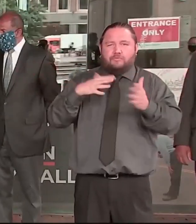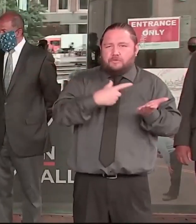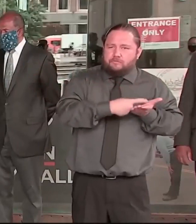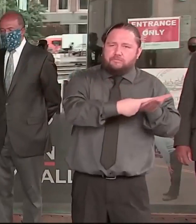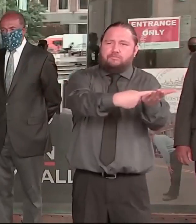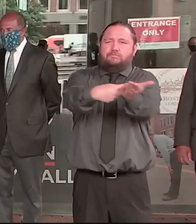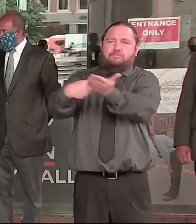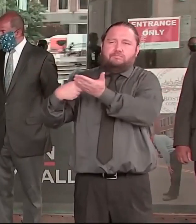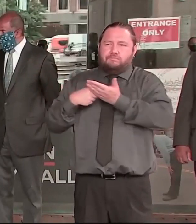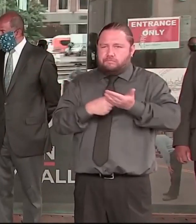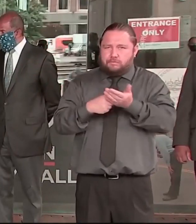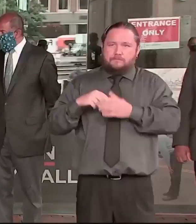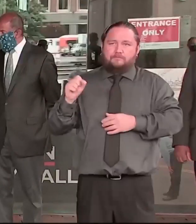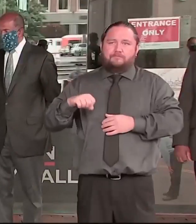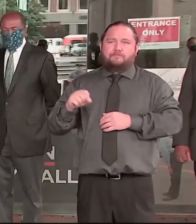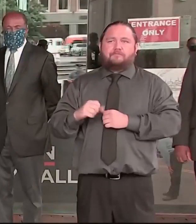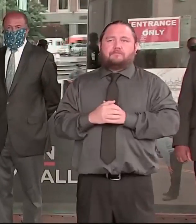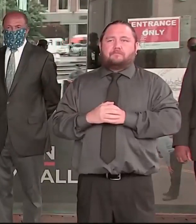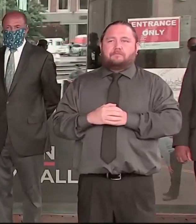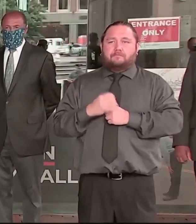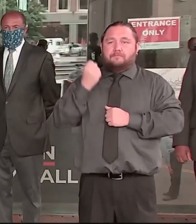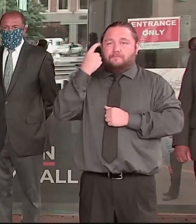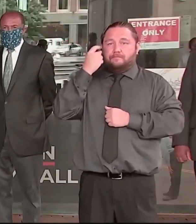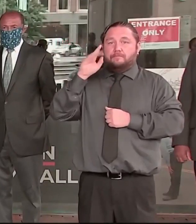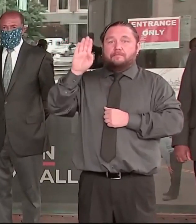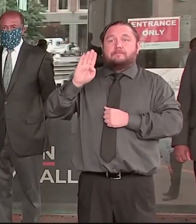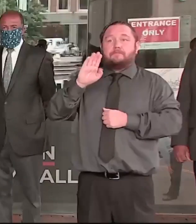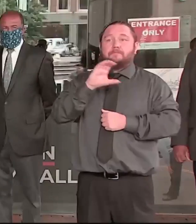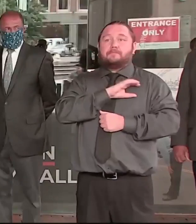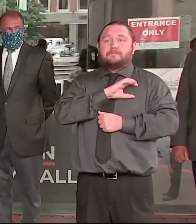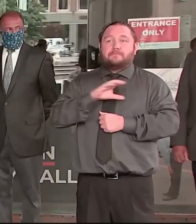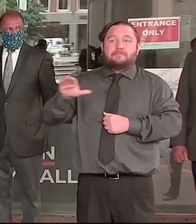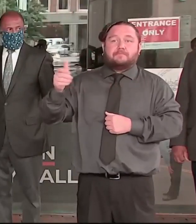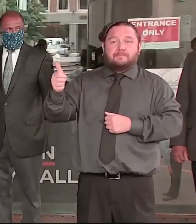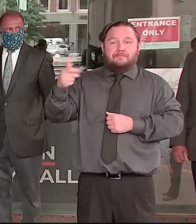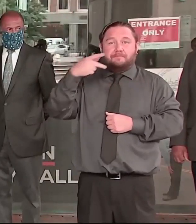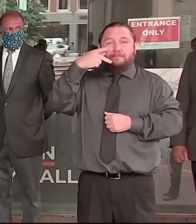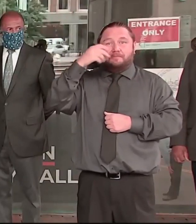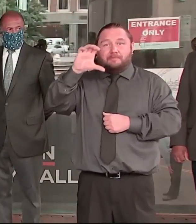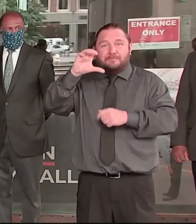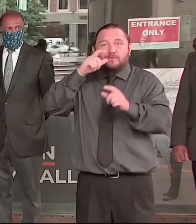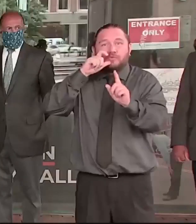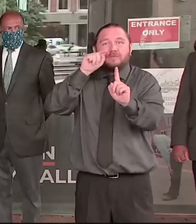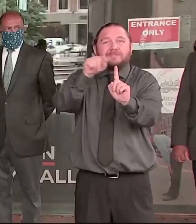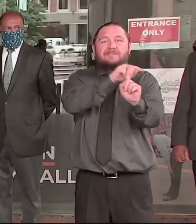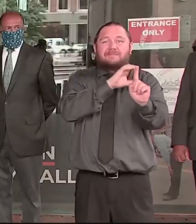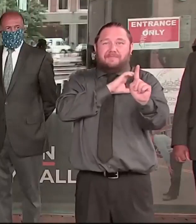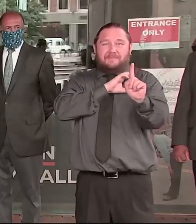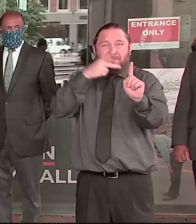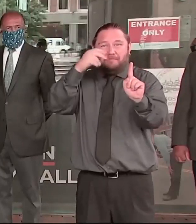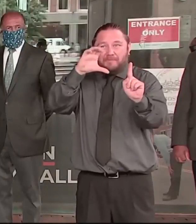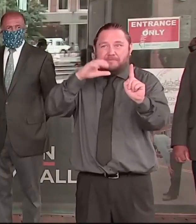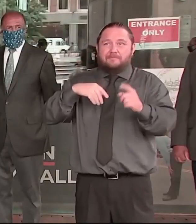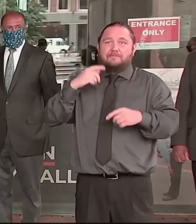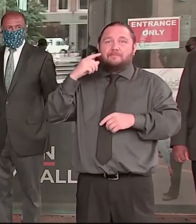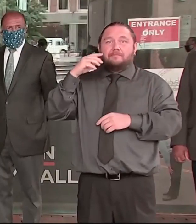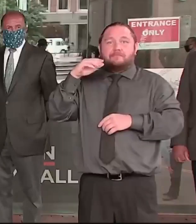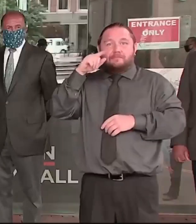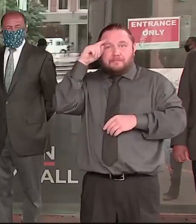who are respected and beloved members of our community. I just also want to recognize